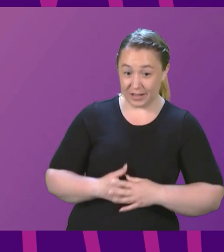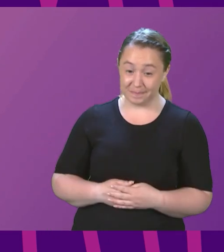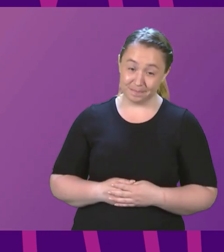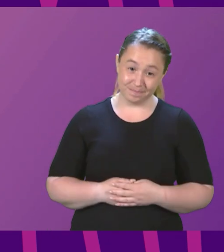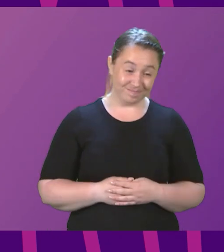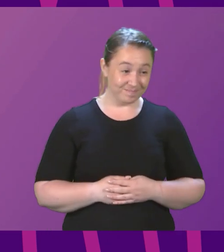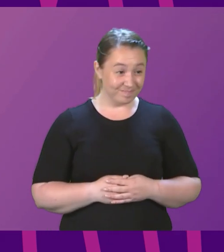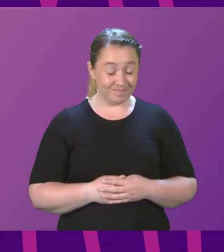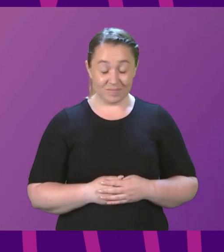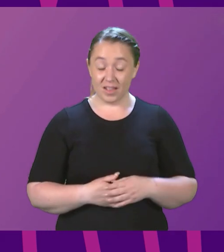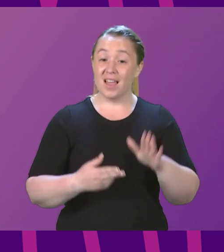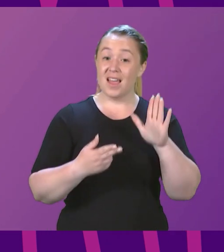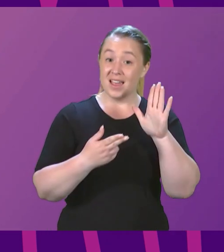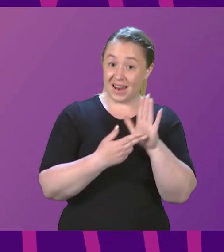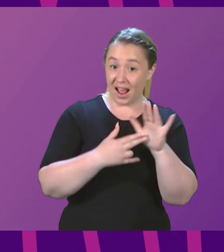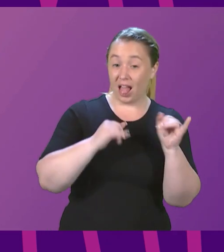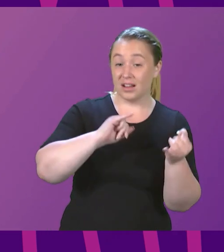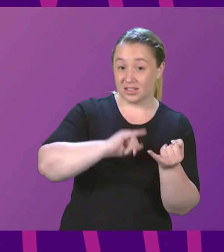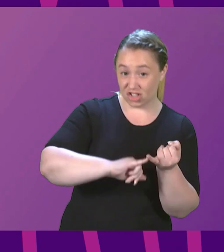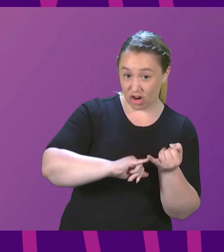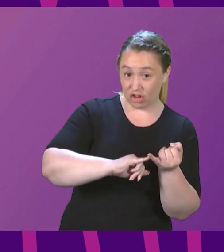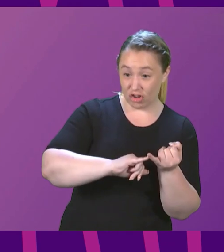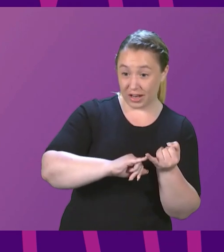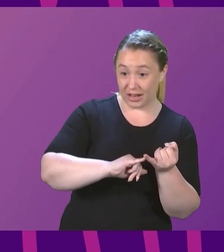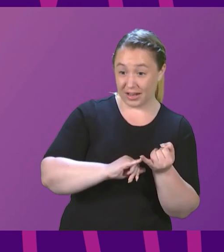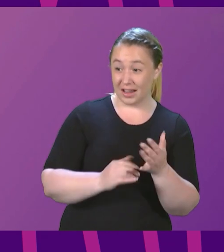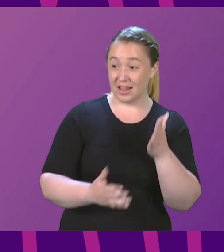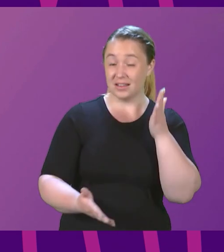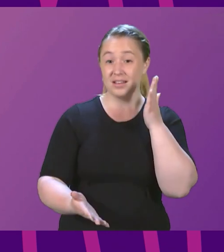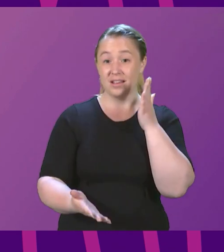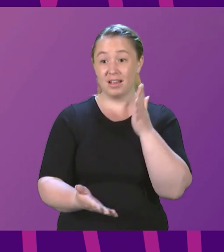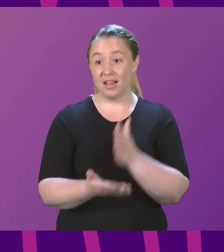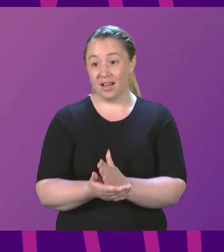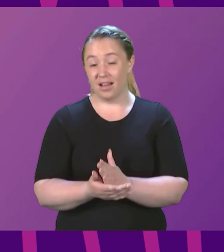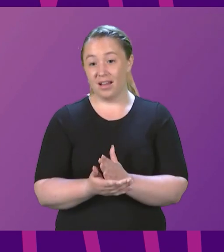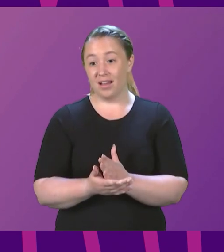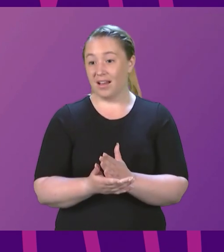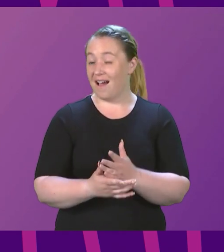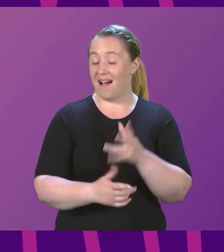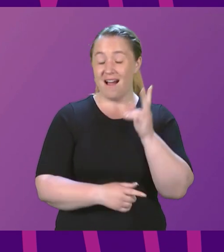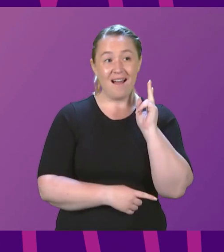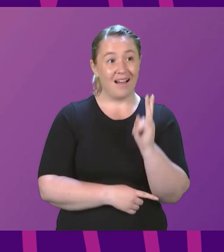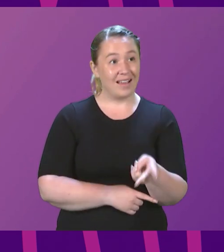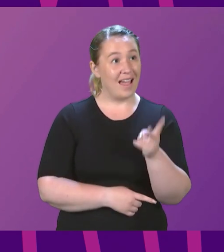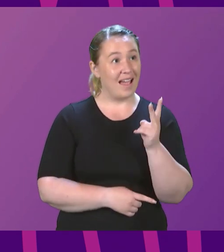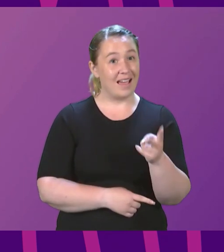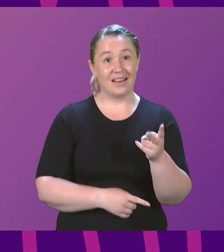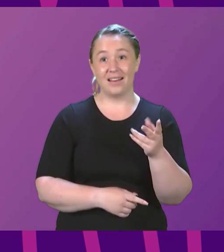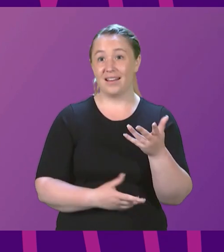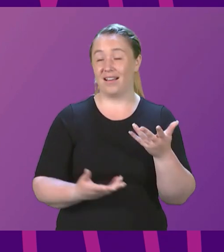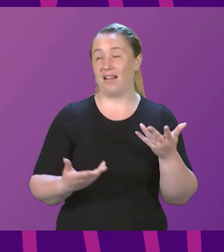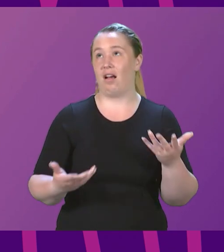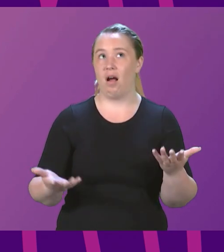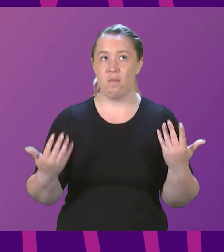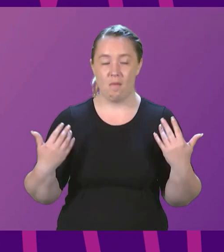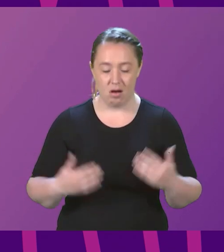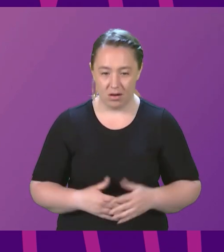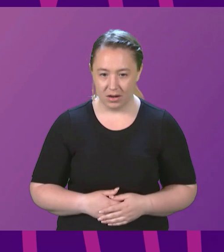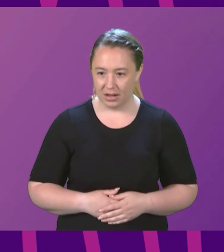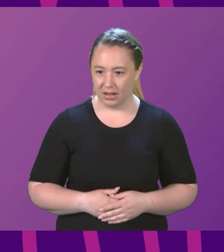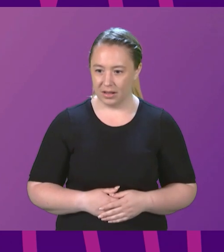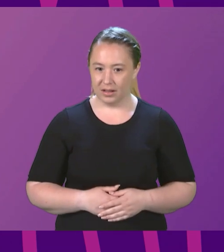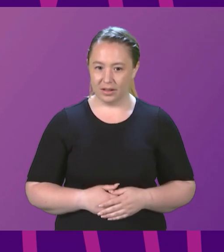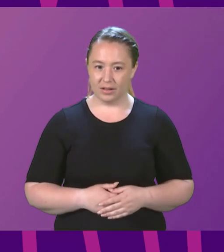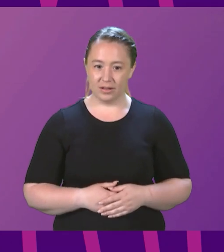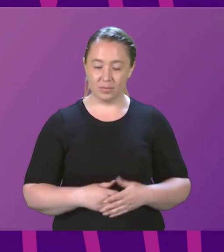because Nicola Sturgeon is at it all over again. Her eye is off the